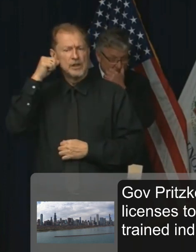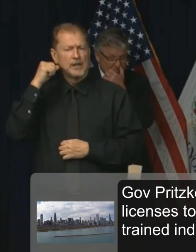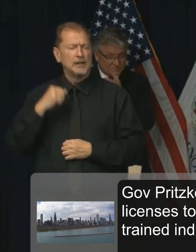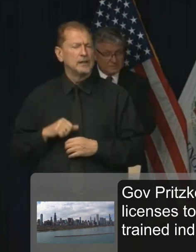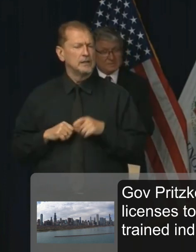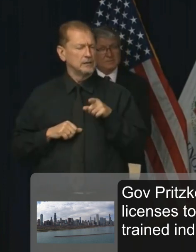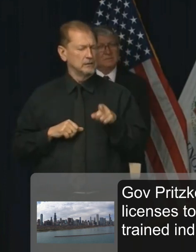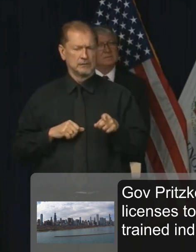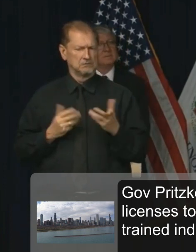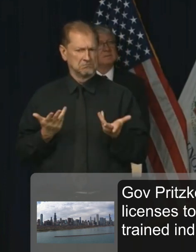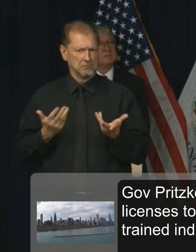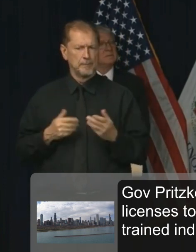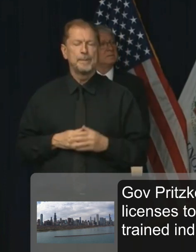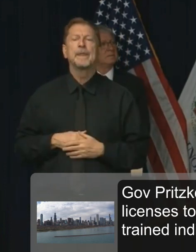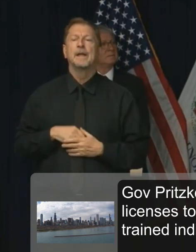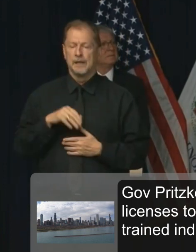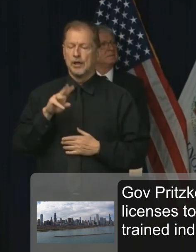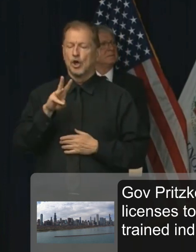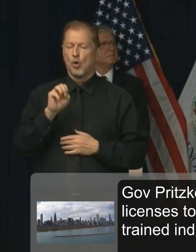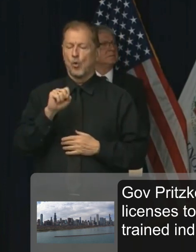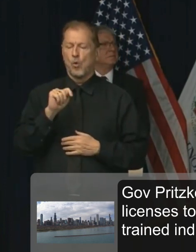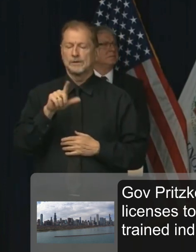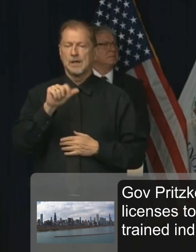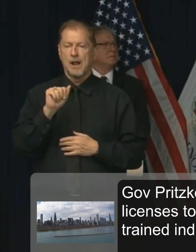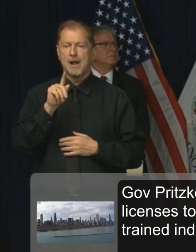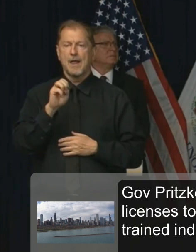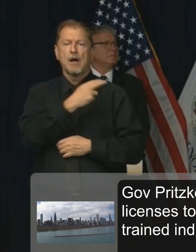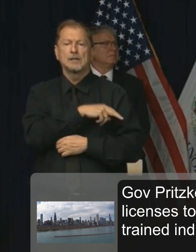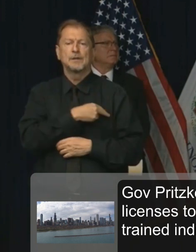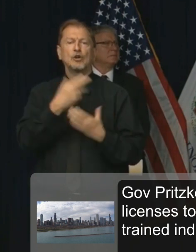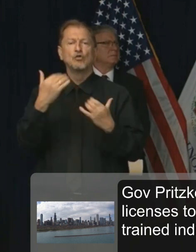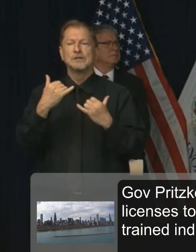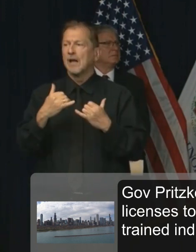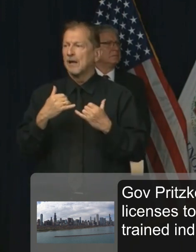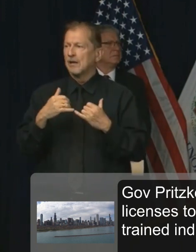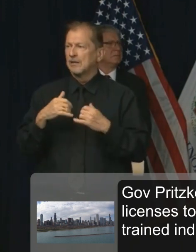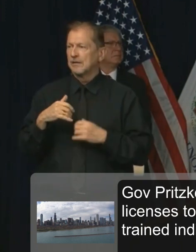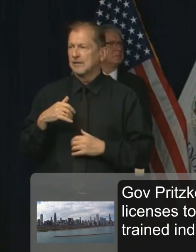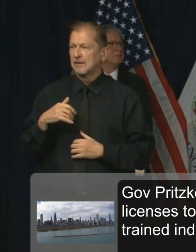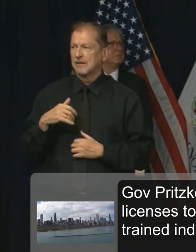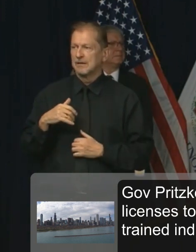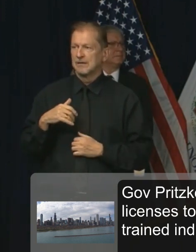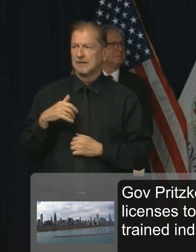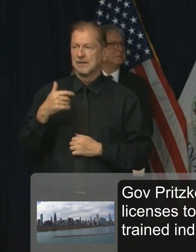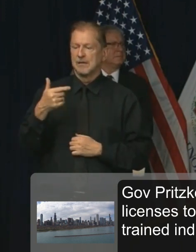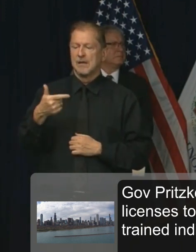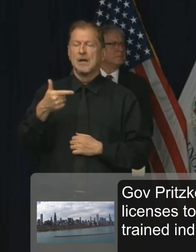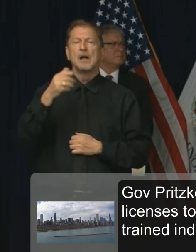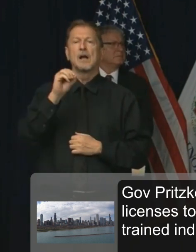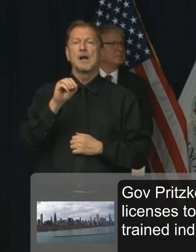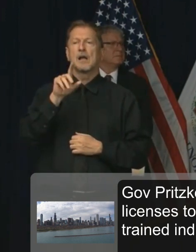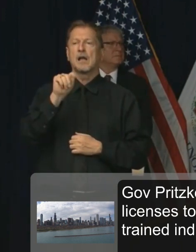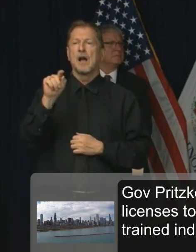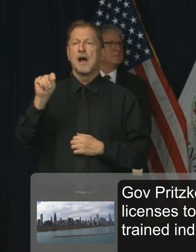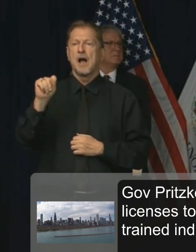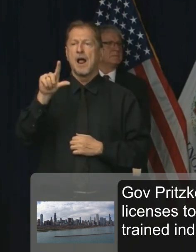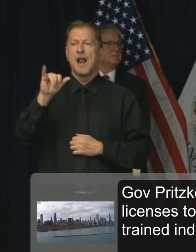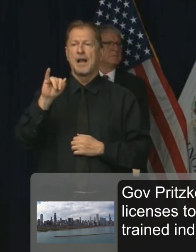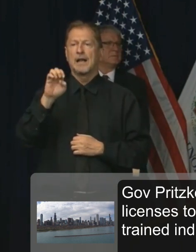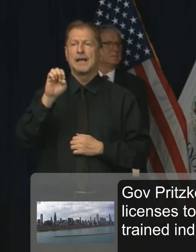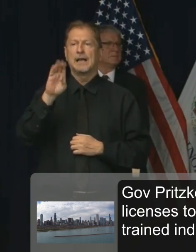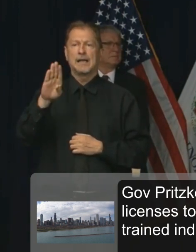That's currently in a bankruptcy proceeding. And so we're following it closely. That is certainly a